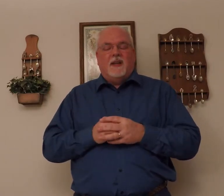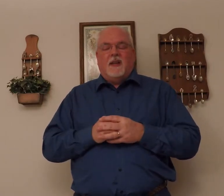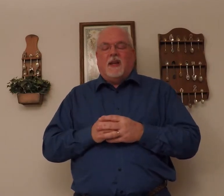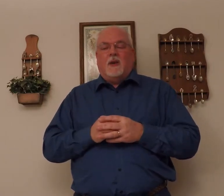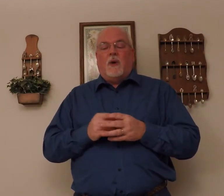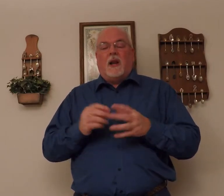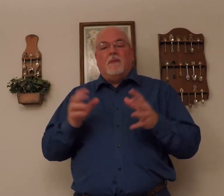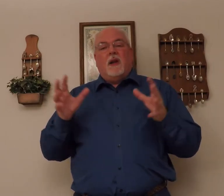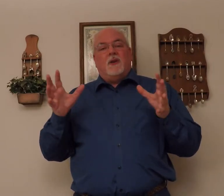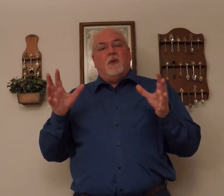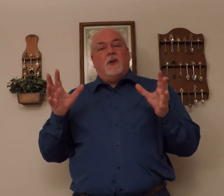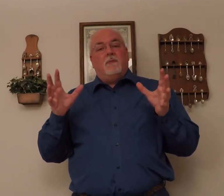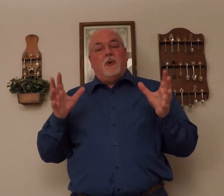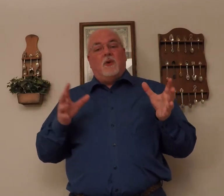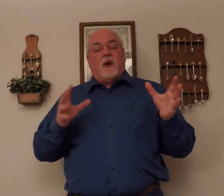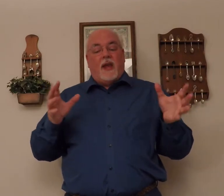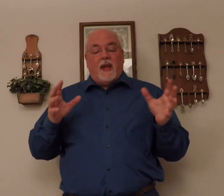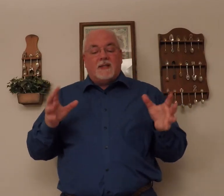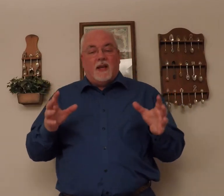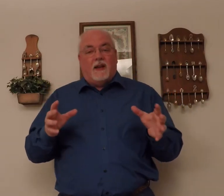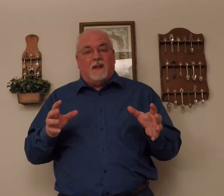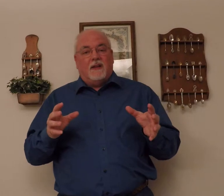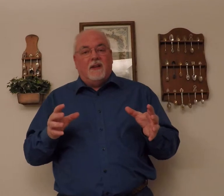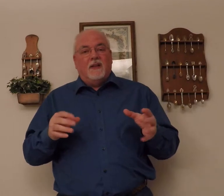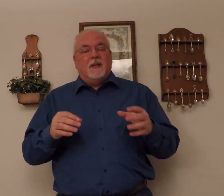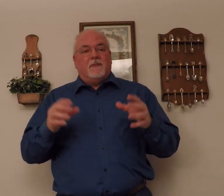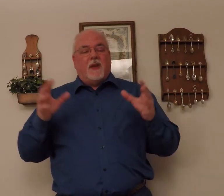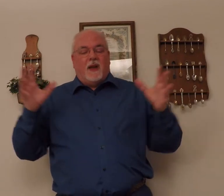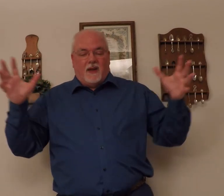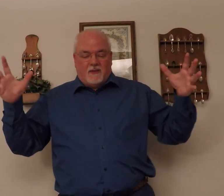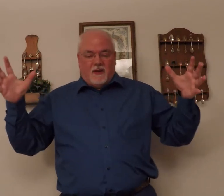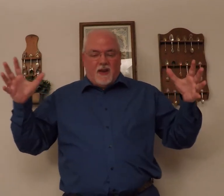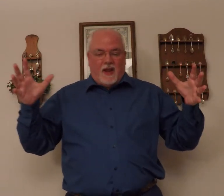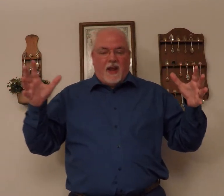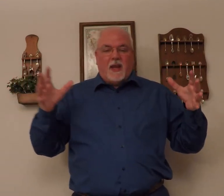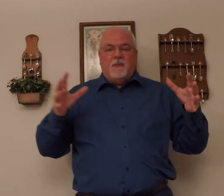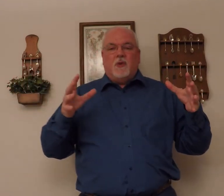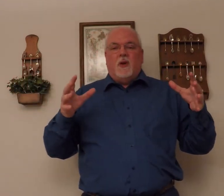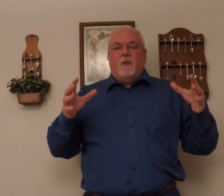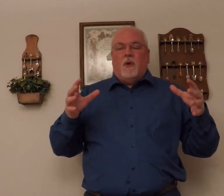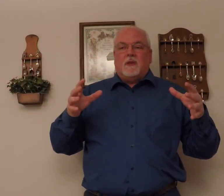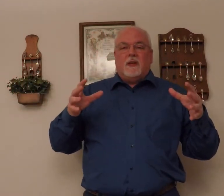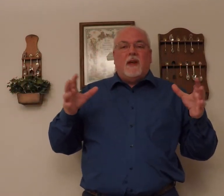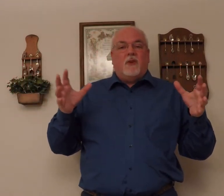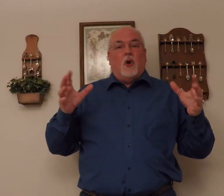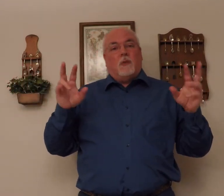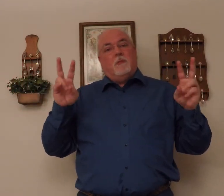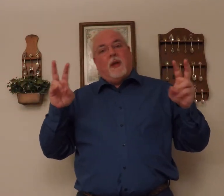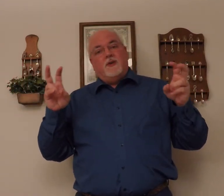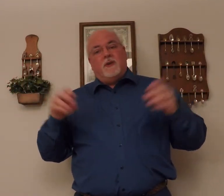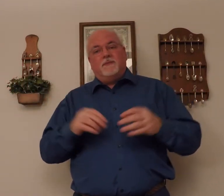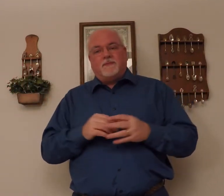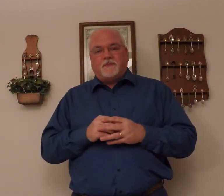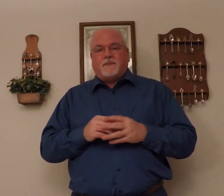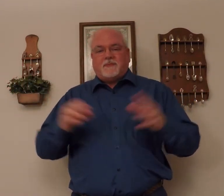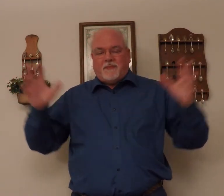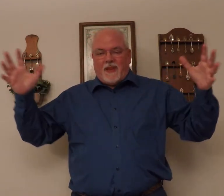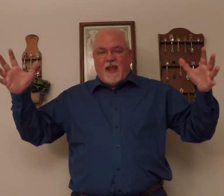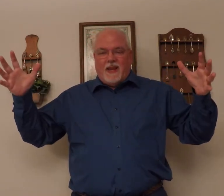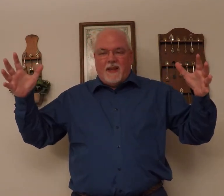And while I'm not doing pure ASL, I am doing what the deaf called pidgin. And in